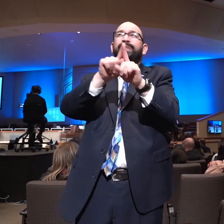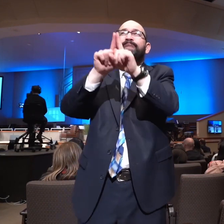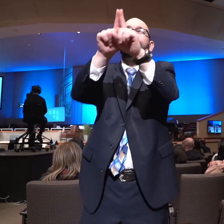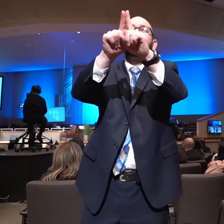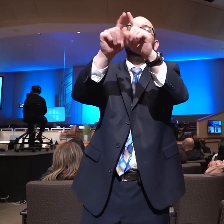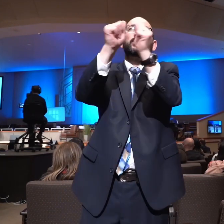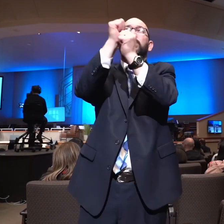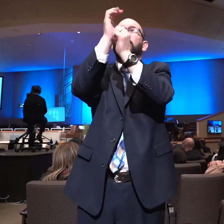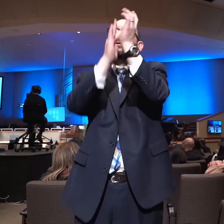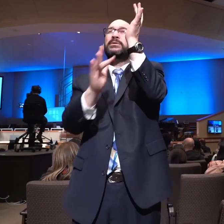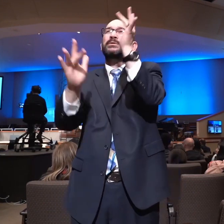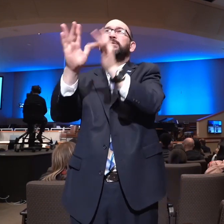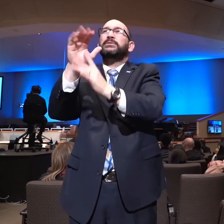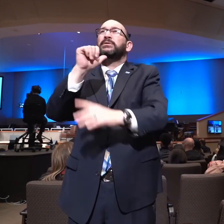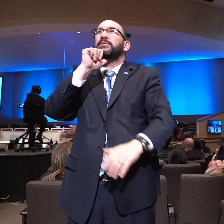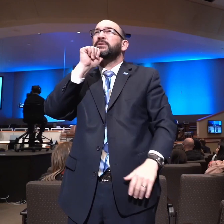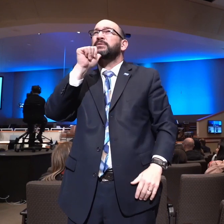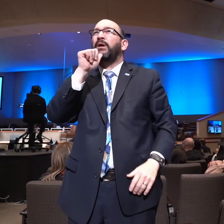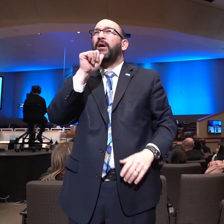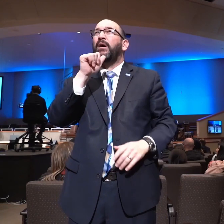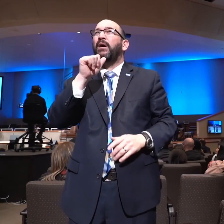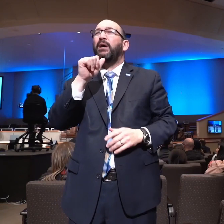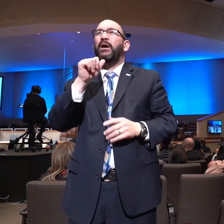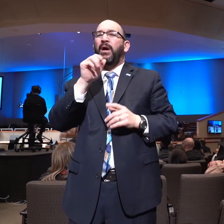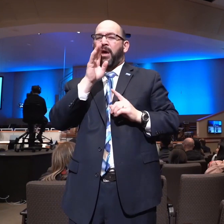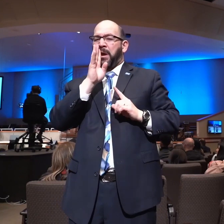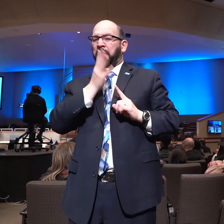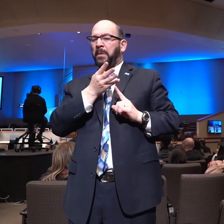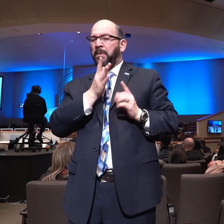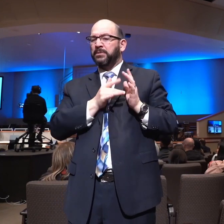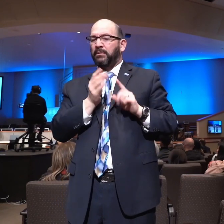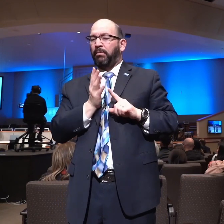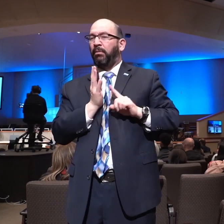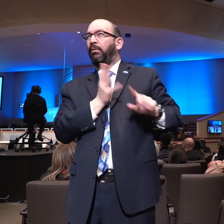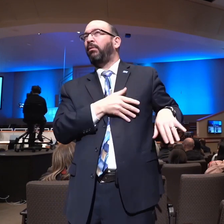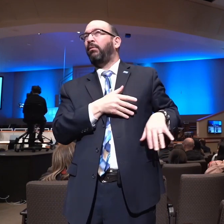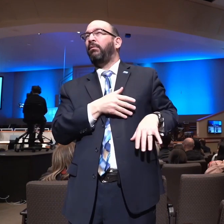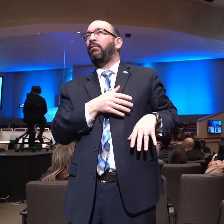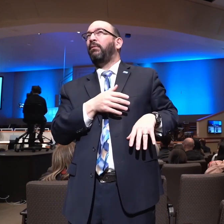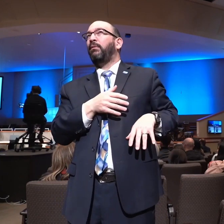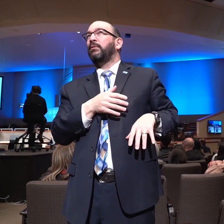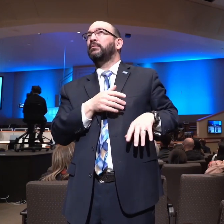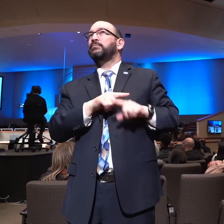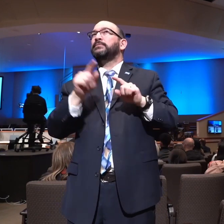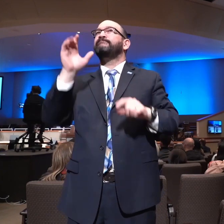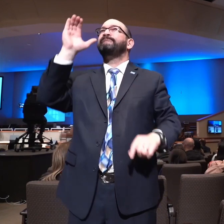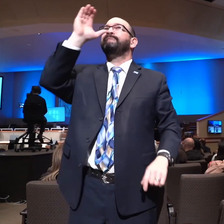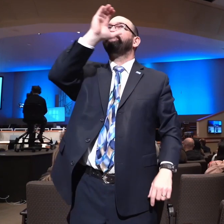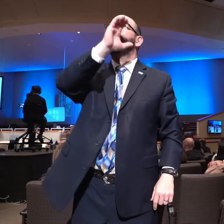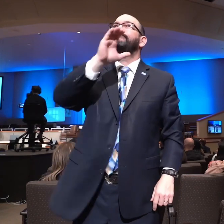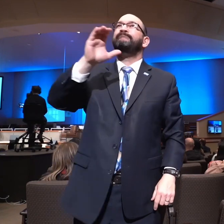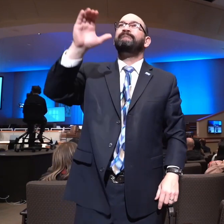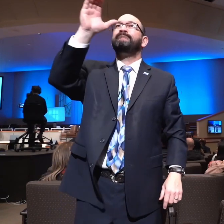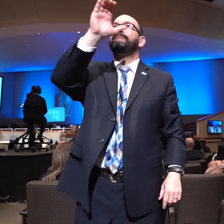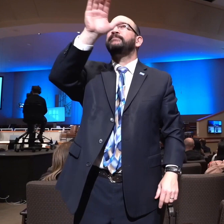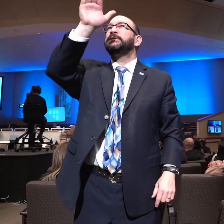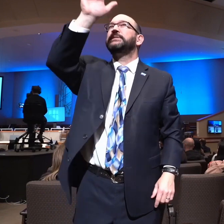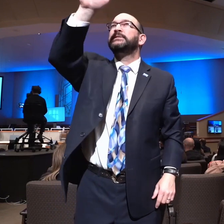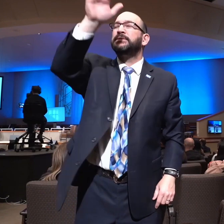live like he's not in our hearts and not in our house but may we seek his face in 2022. Would you stand with me,